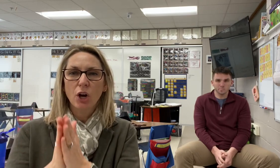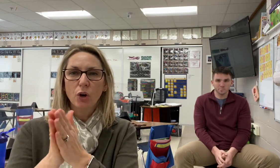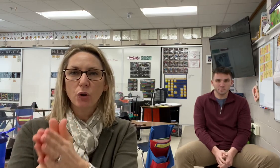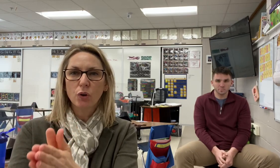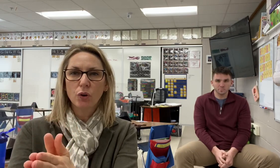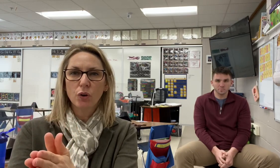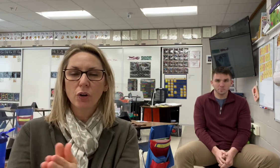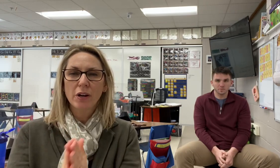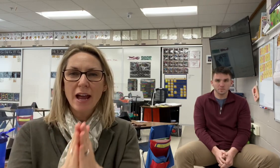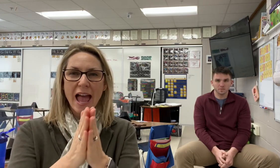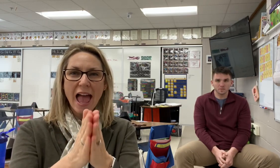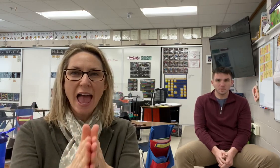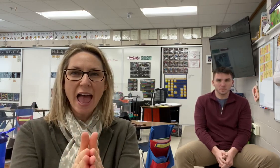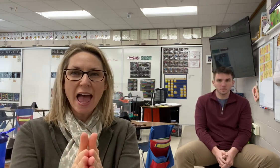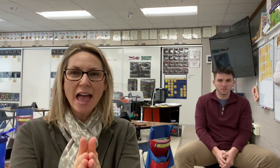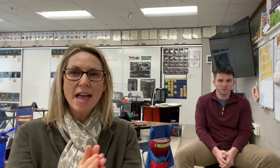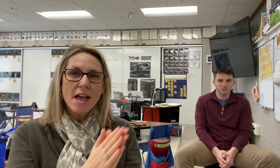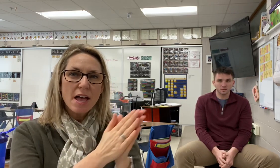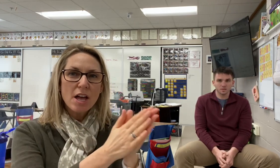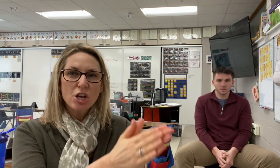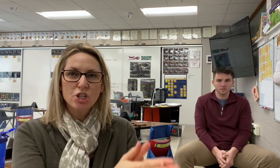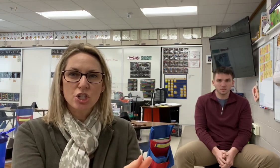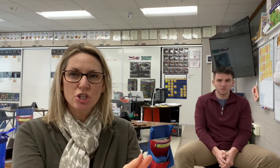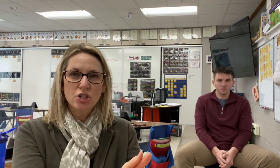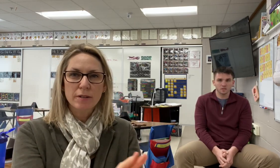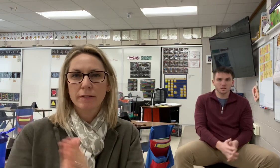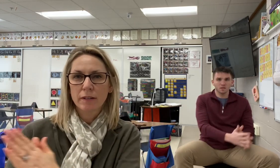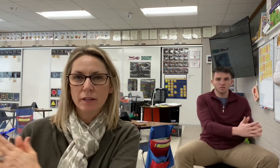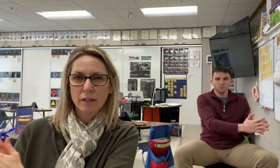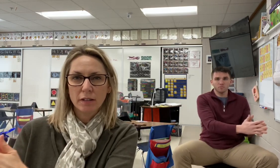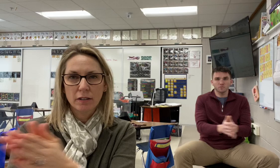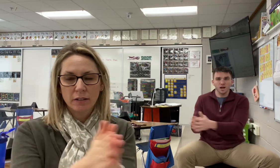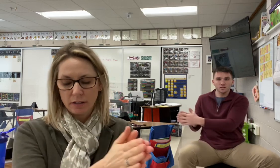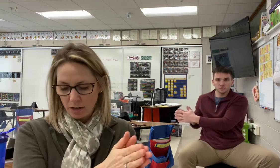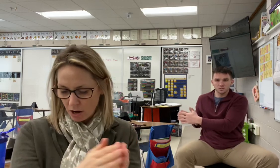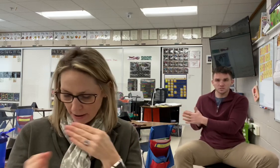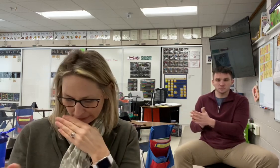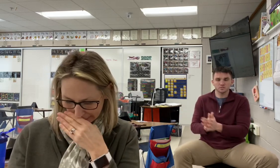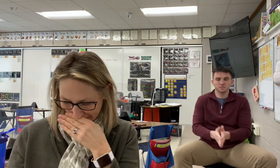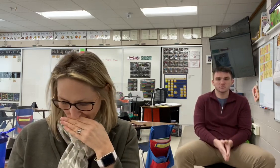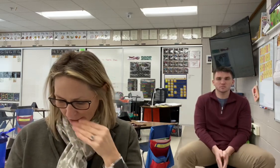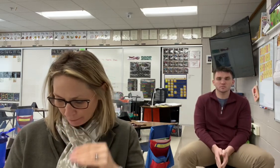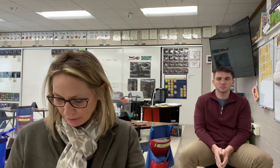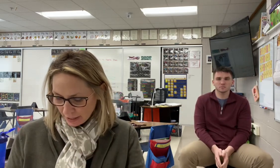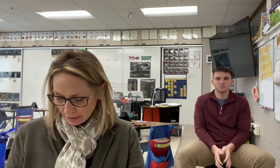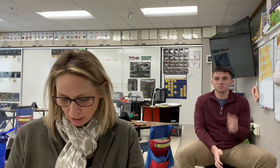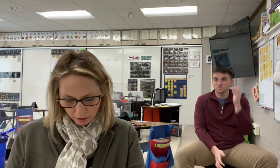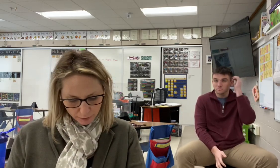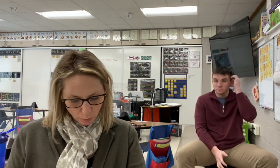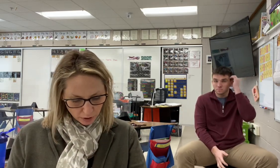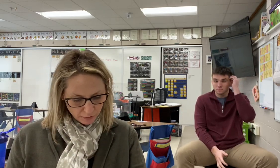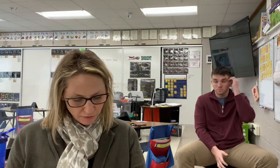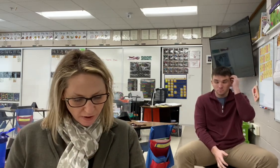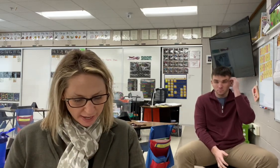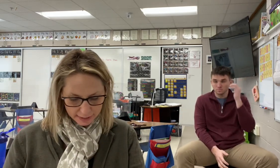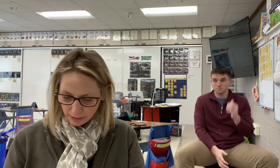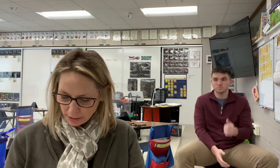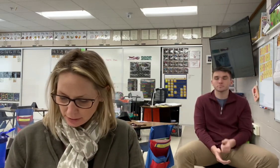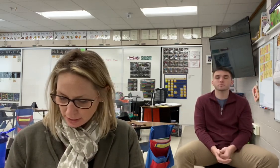R. E. Sh. Frush. Awesome. Okay, now here we go. We're going to find the